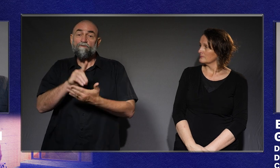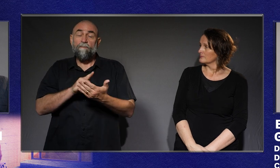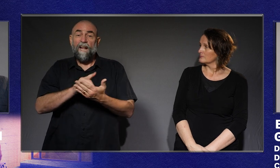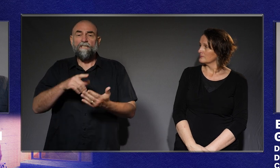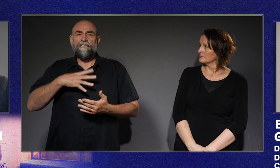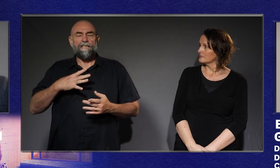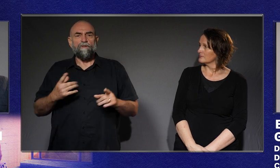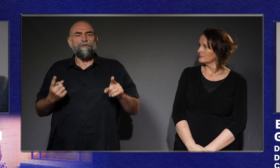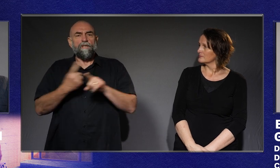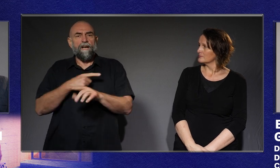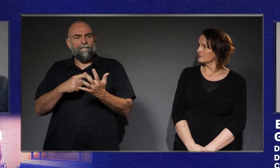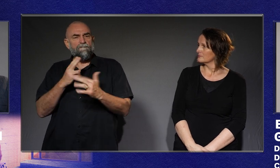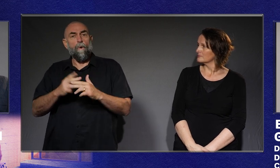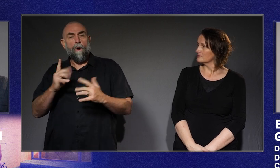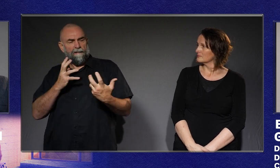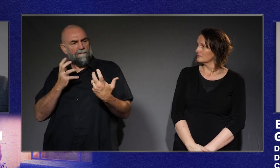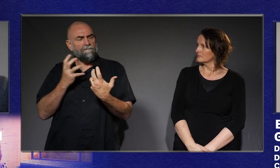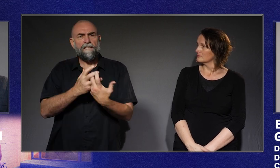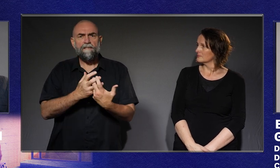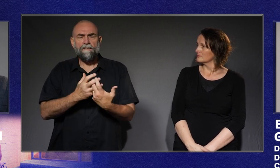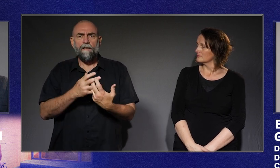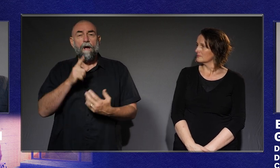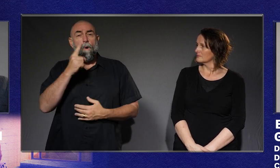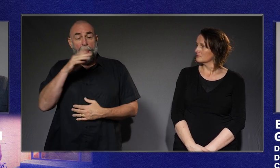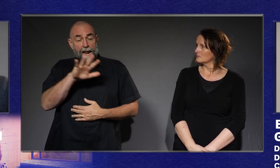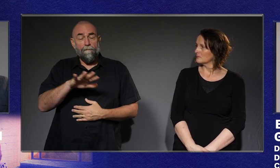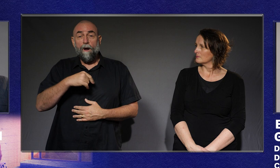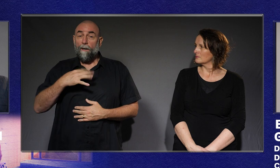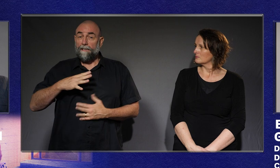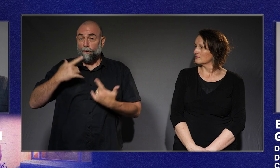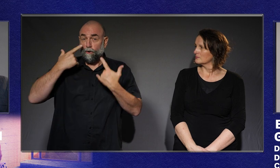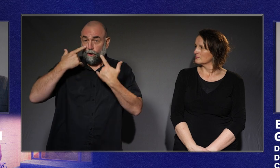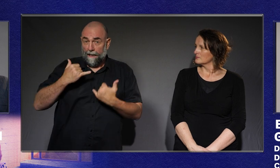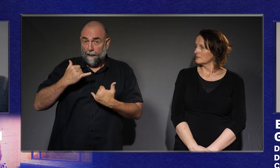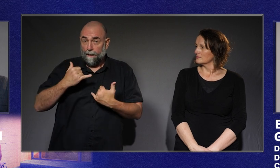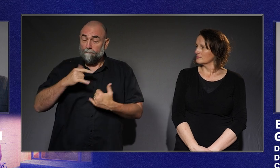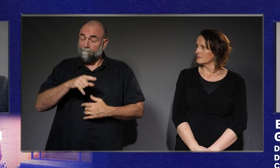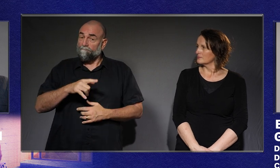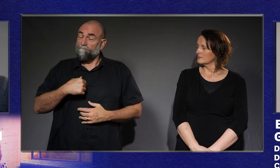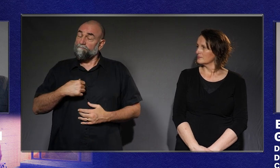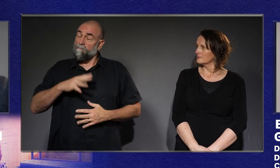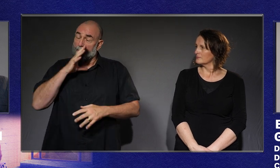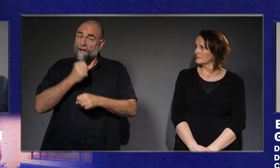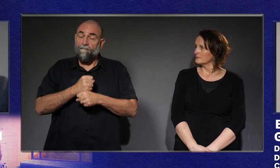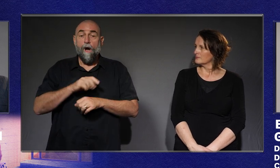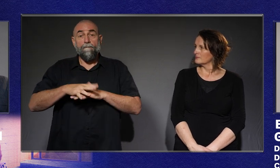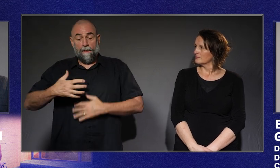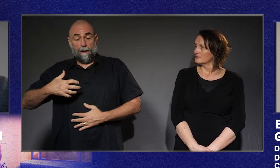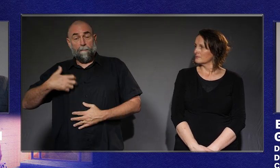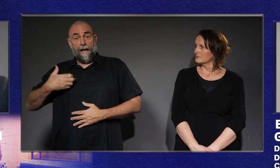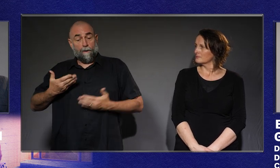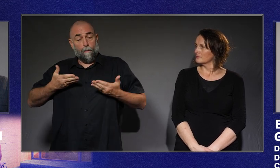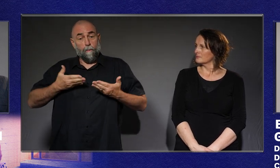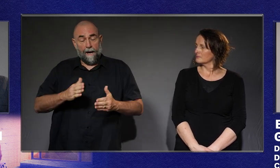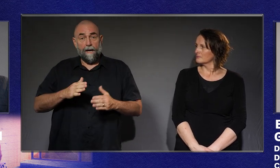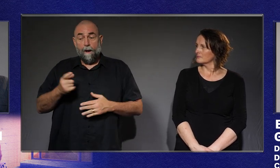that we need to strongly look at is whether the complaint mechanism whereby a